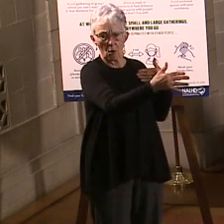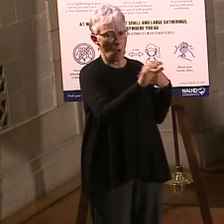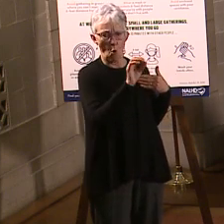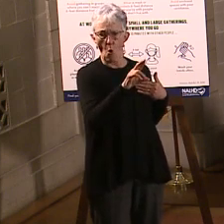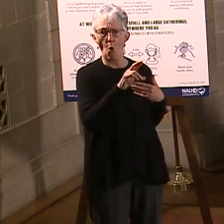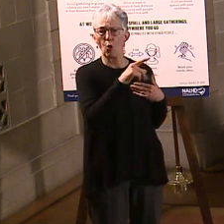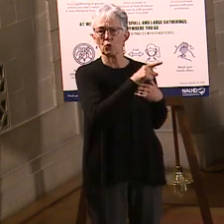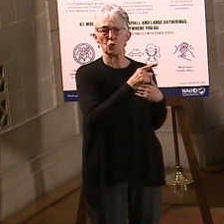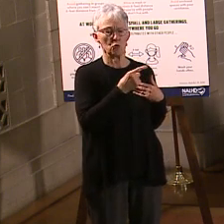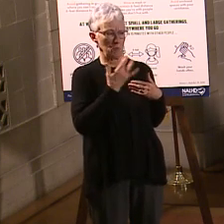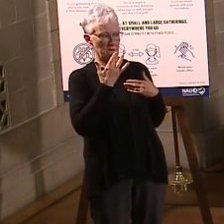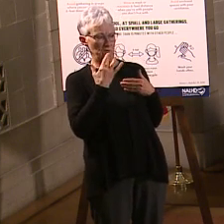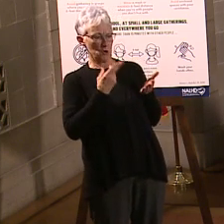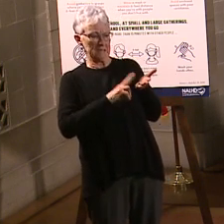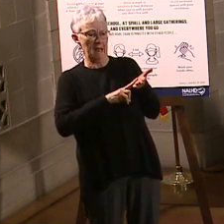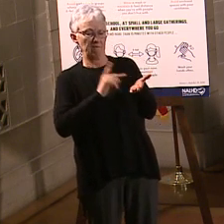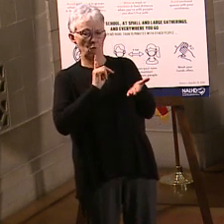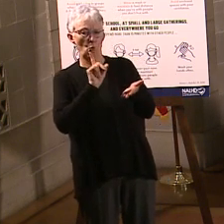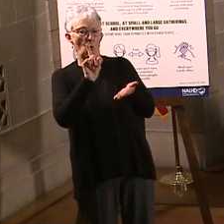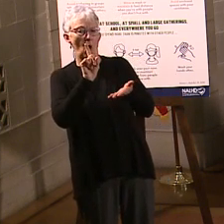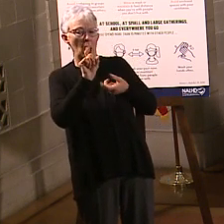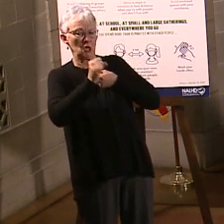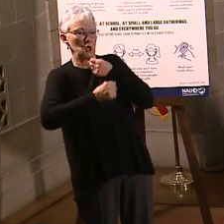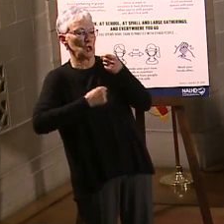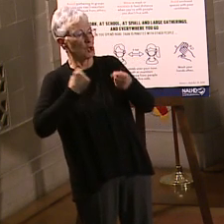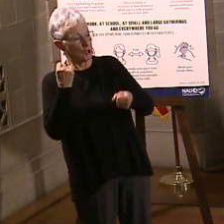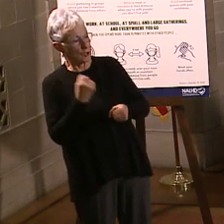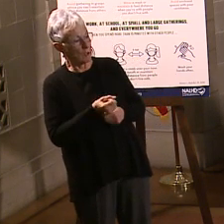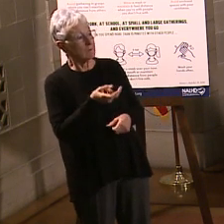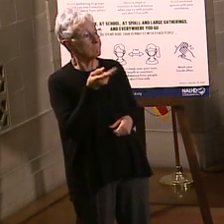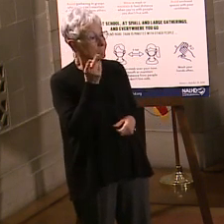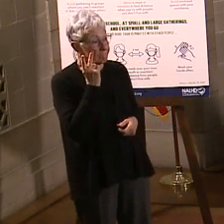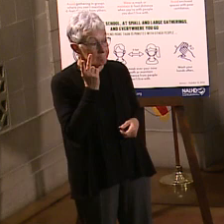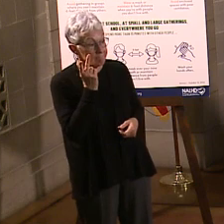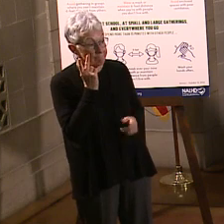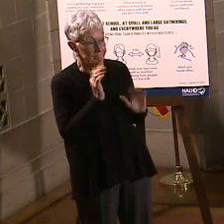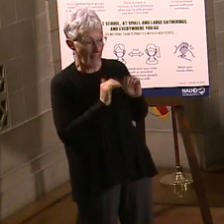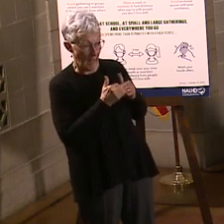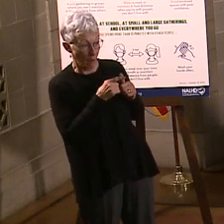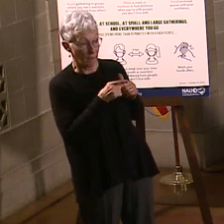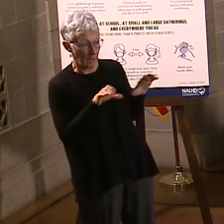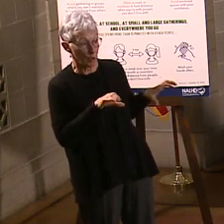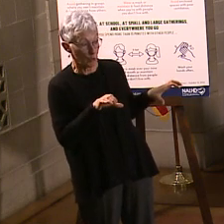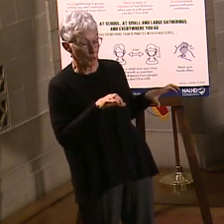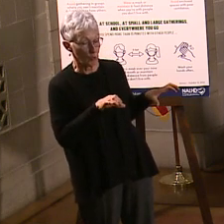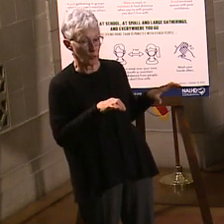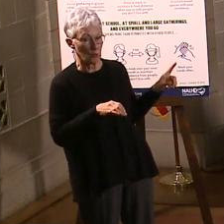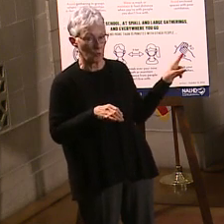rebidding the entire contract? So, the question is, are we going to re-up for the four-year contract? And that would be the intention.